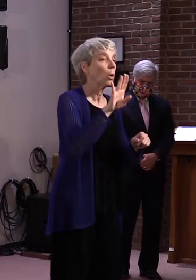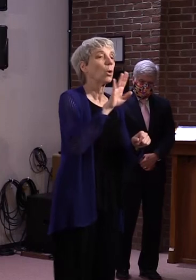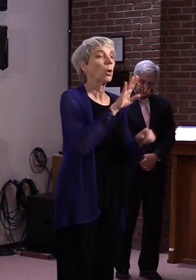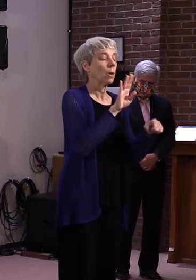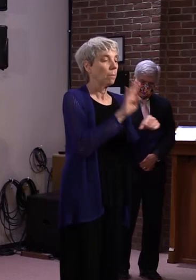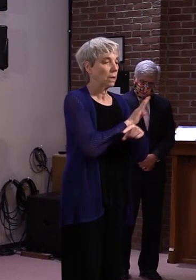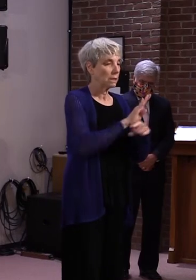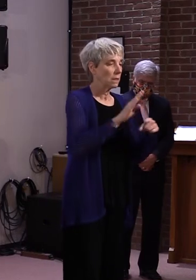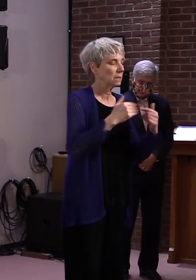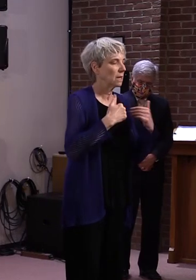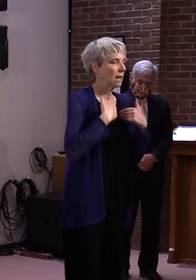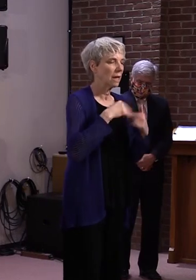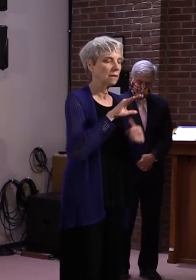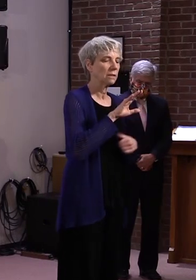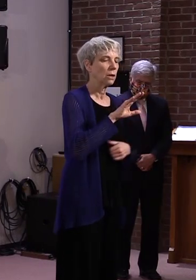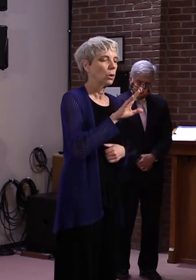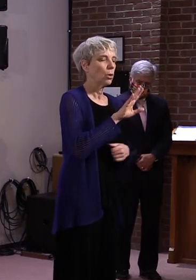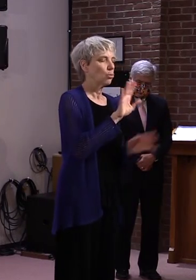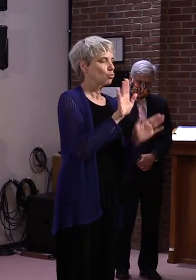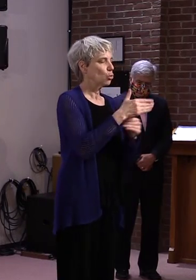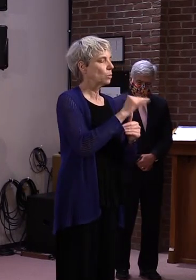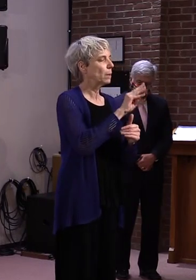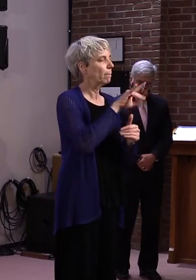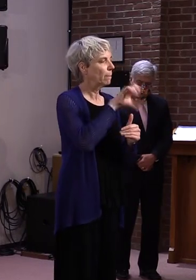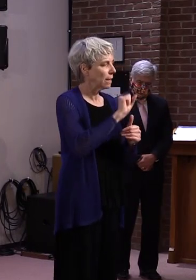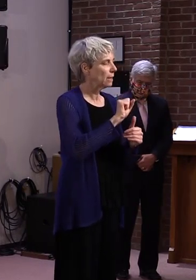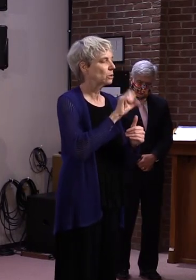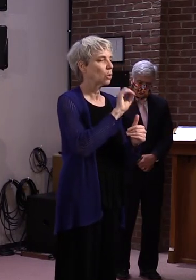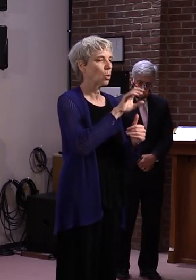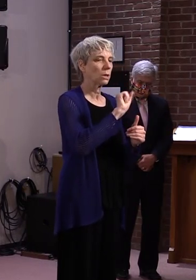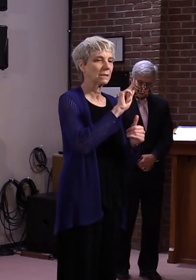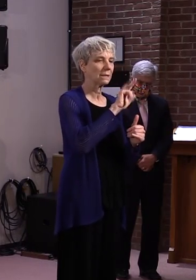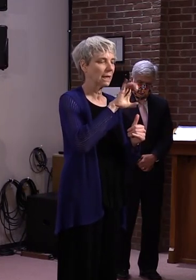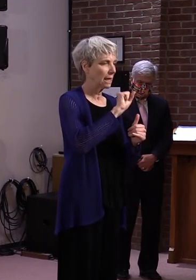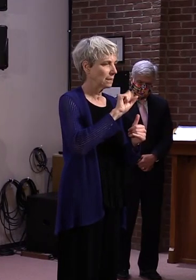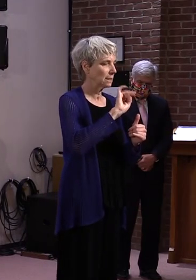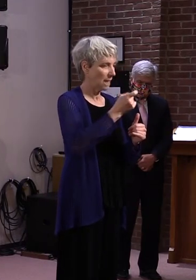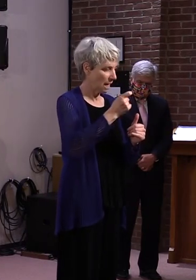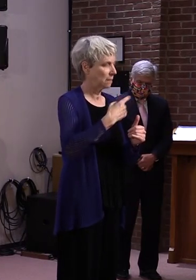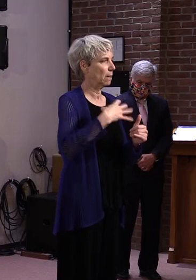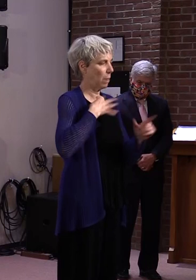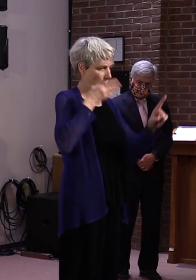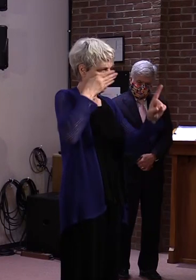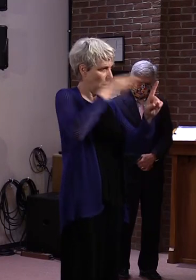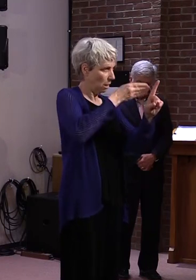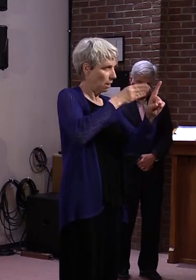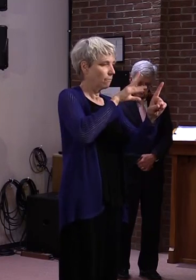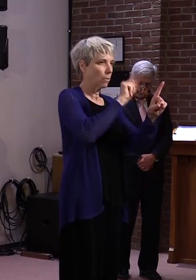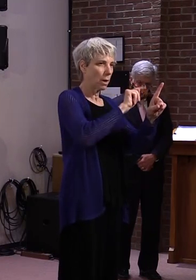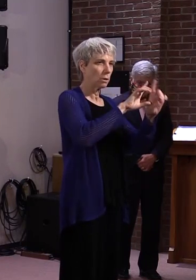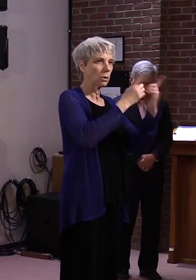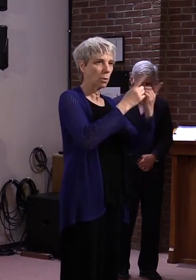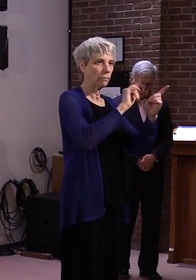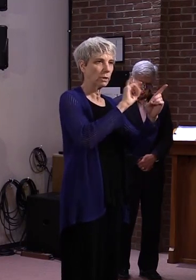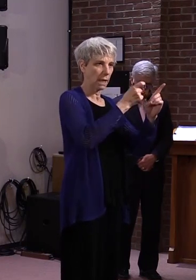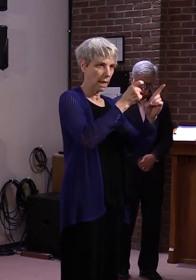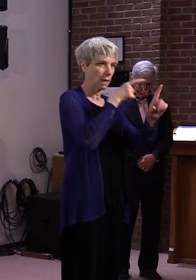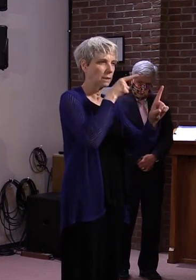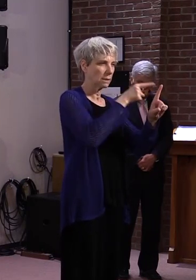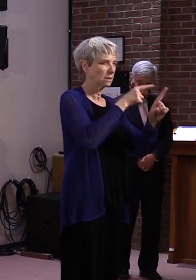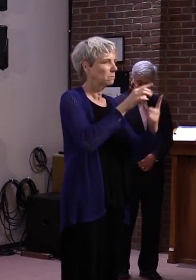rooms and meals or sales and use tax, you will apply through the My V-Tax portal at the Vermont Department of Taxes.